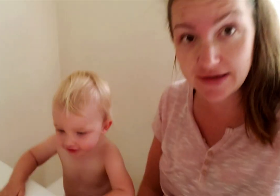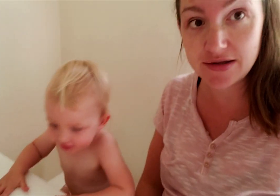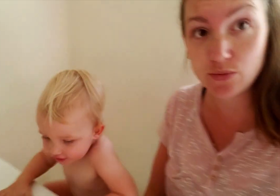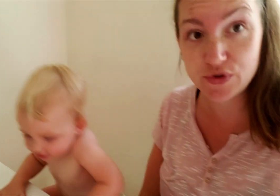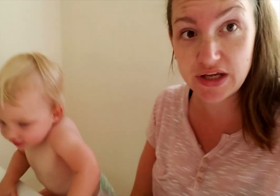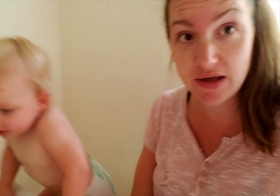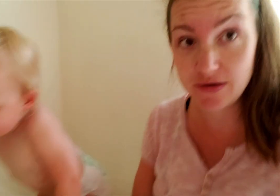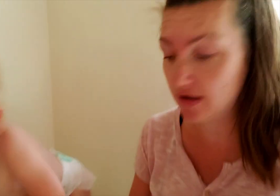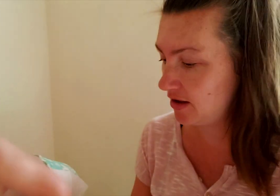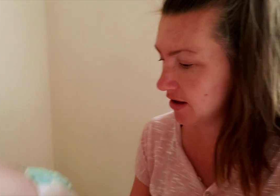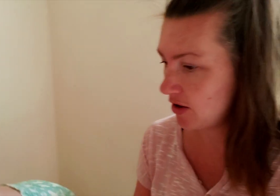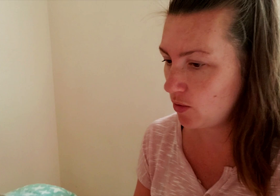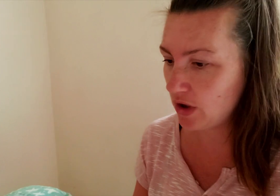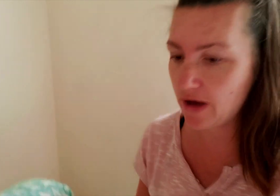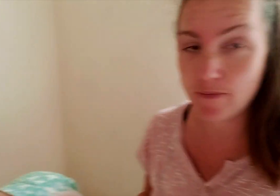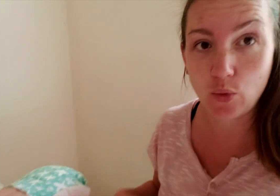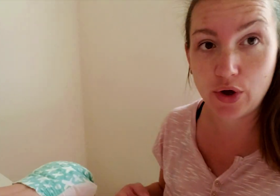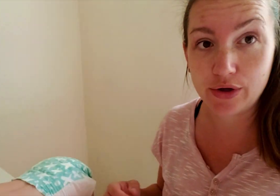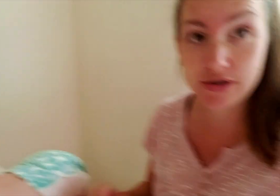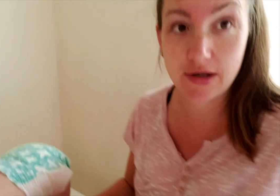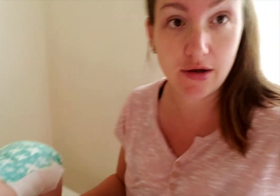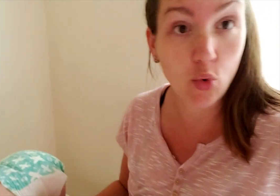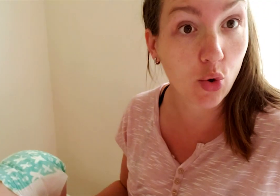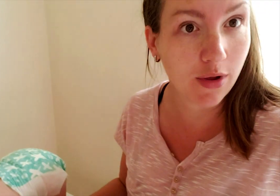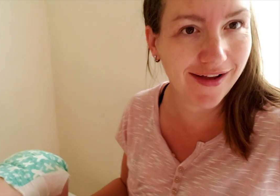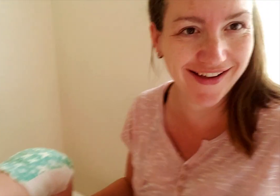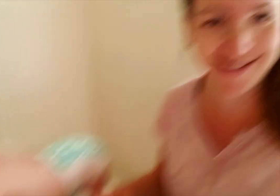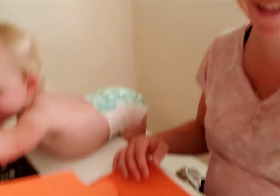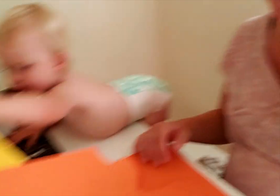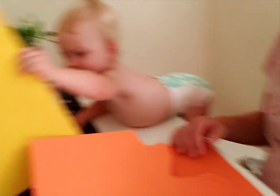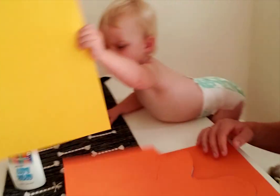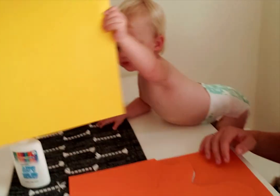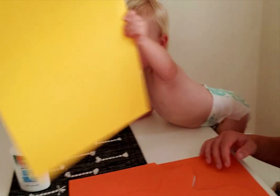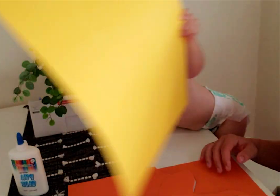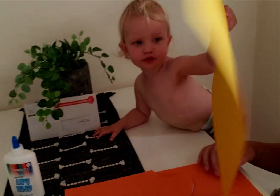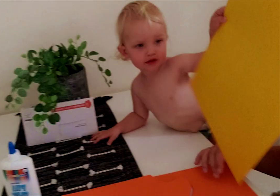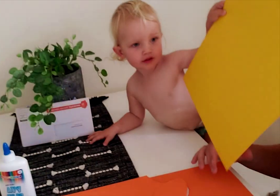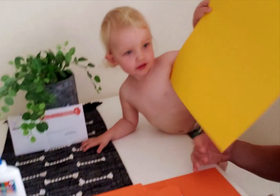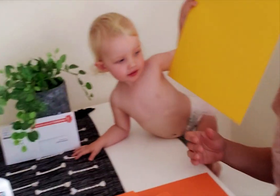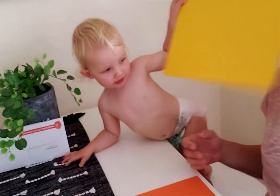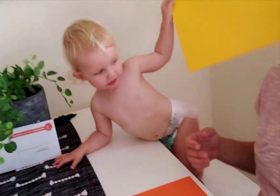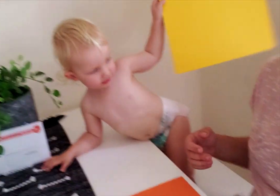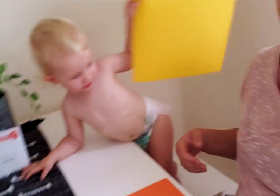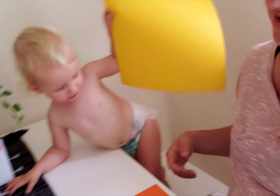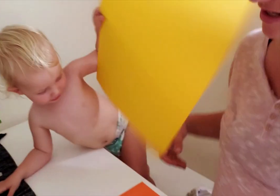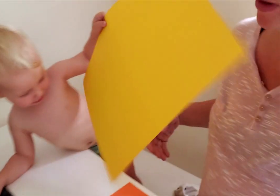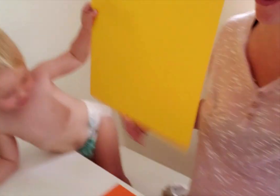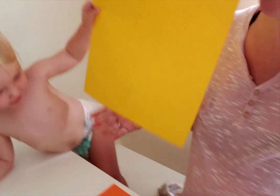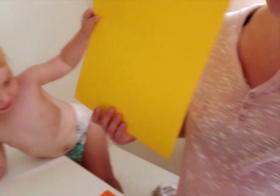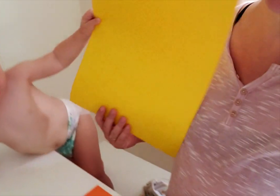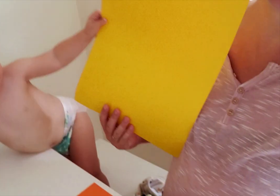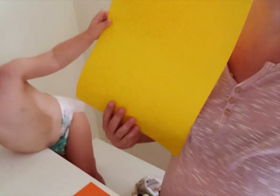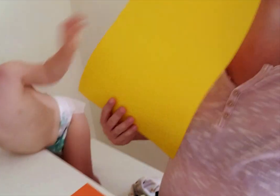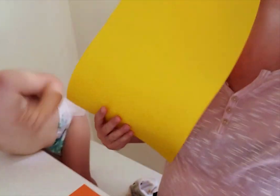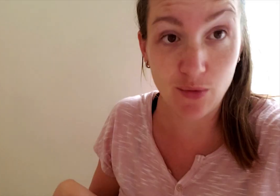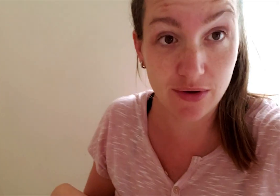our under the sea. Another one. Another one, yes. That's going to be